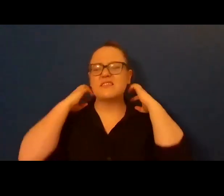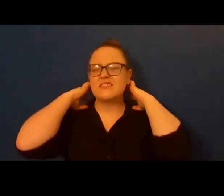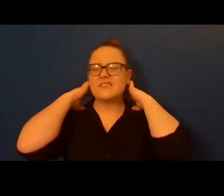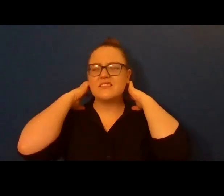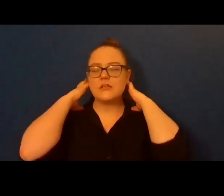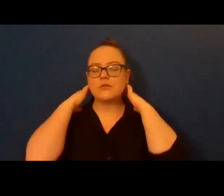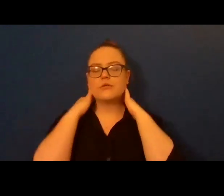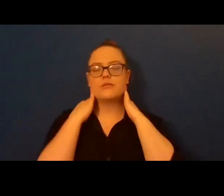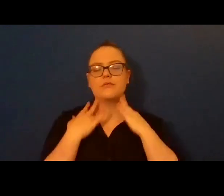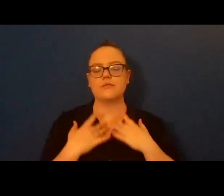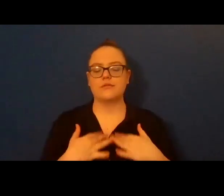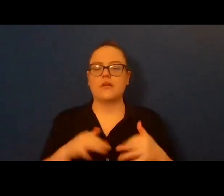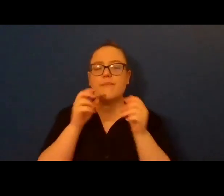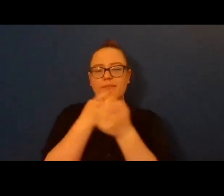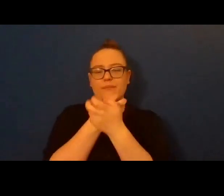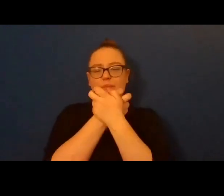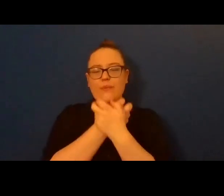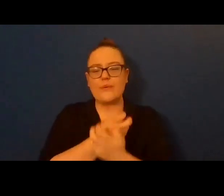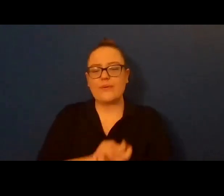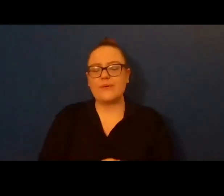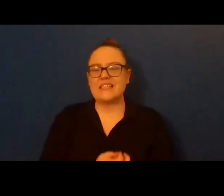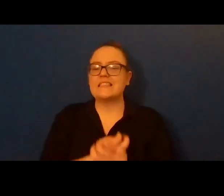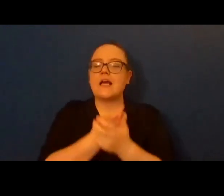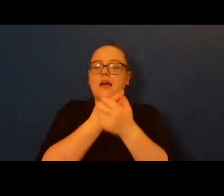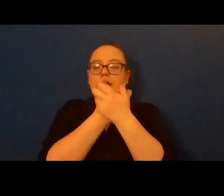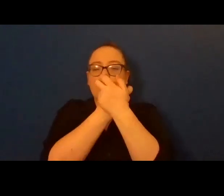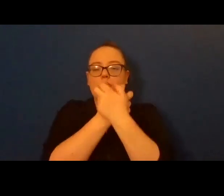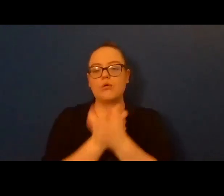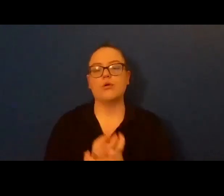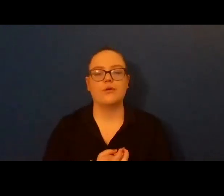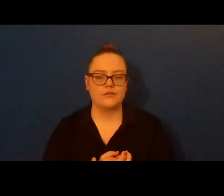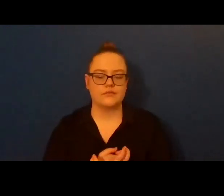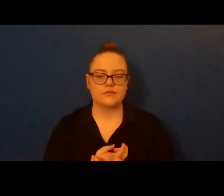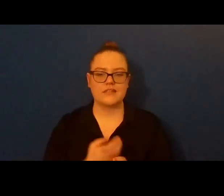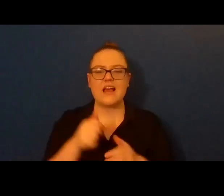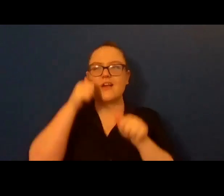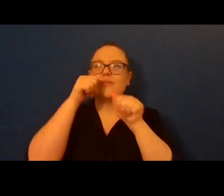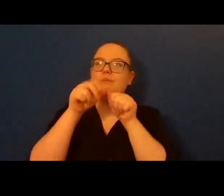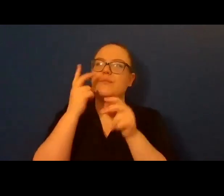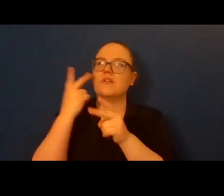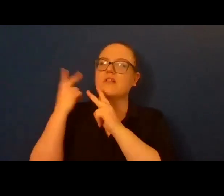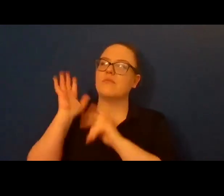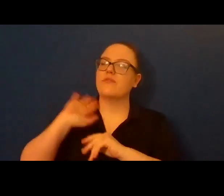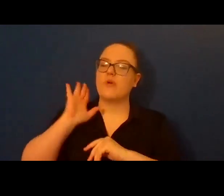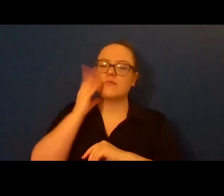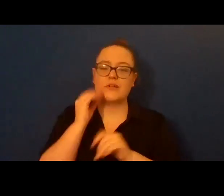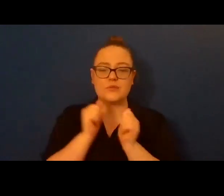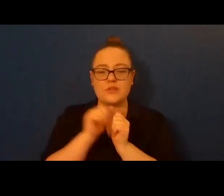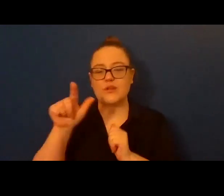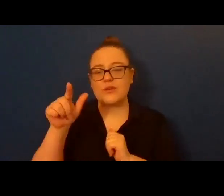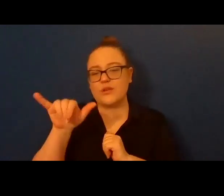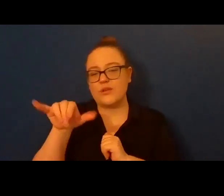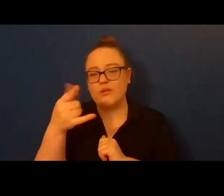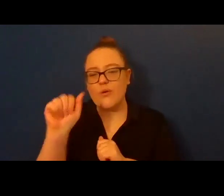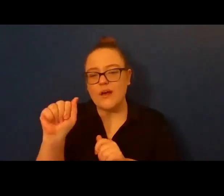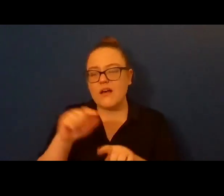untangle. This is what child's pose used to feel like. The relaxation. The release. But yoga isn't working for